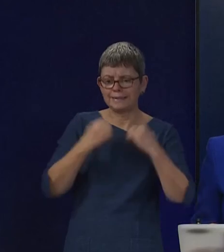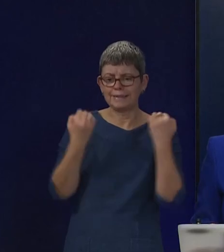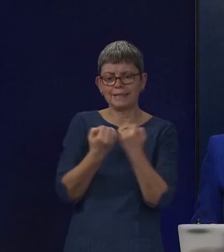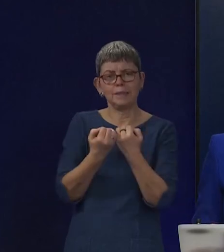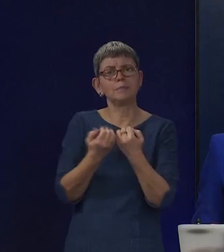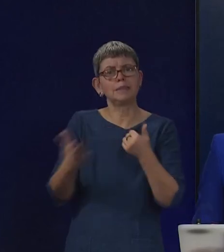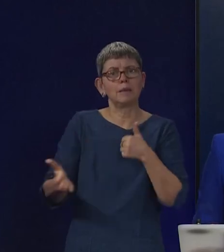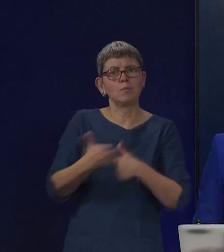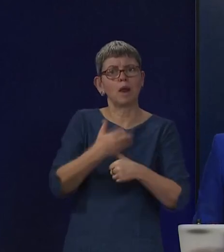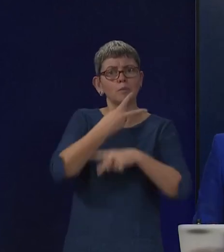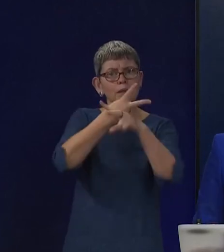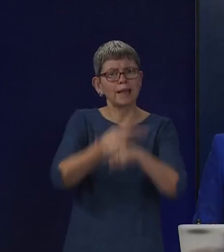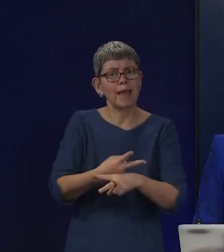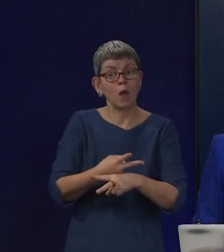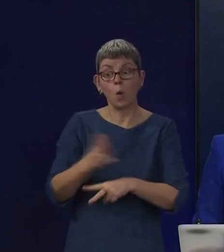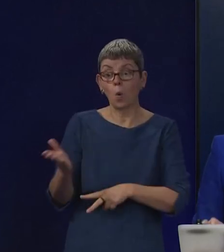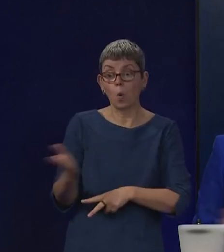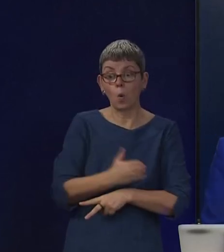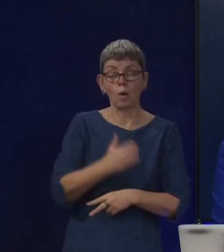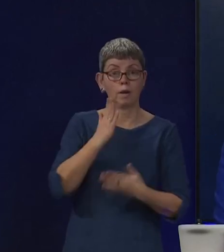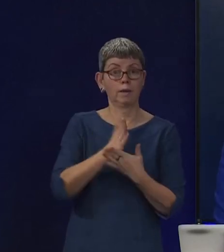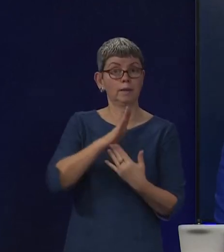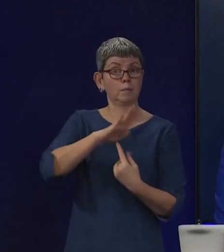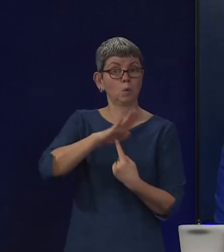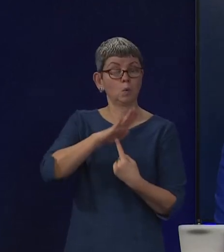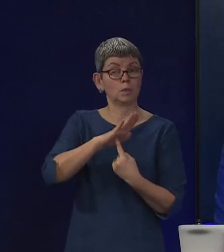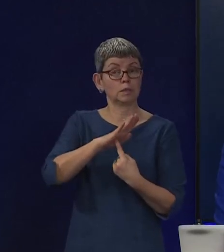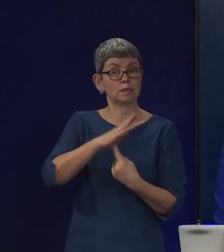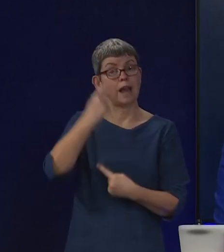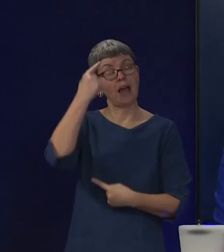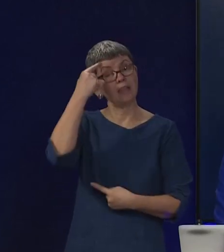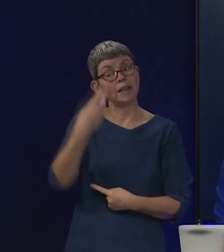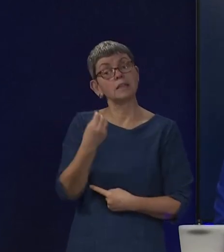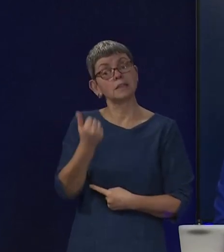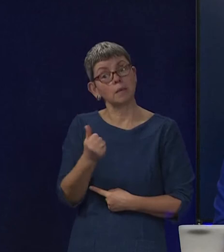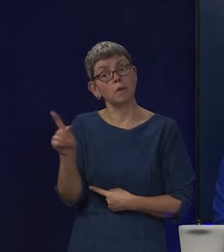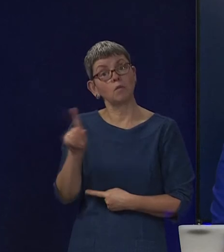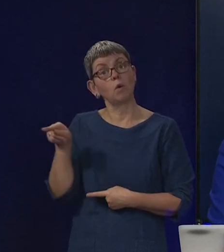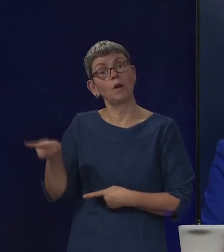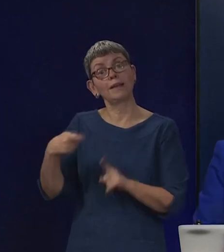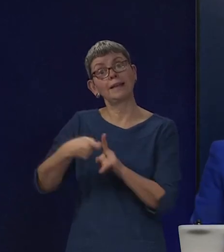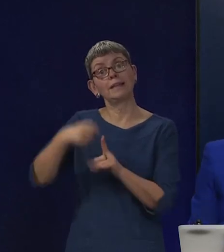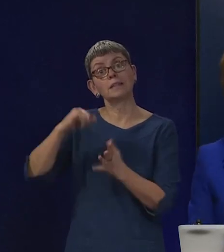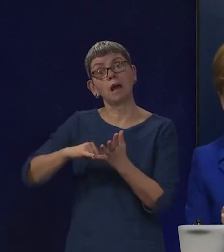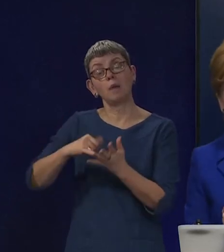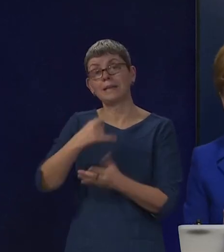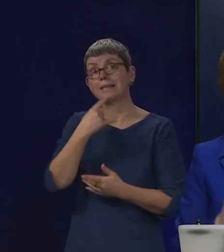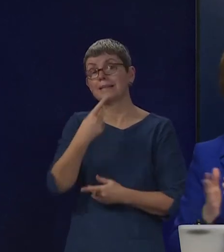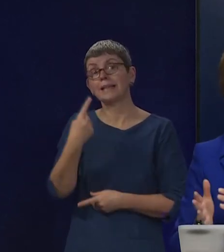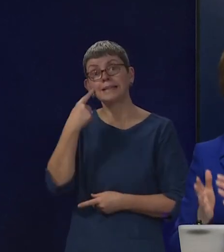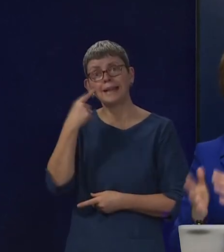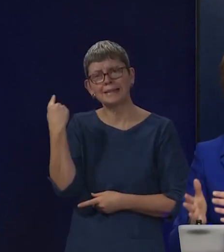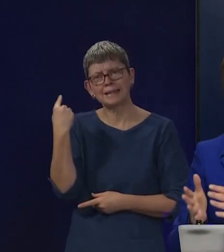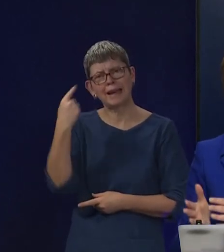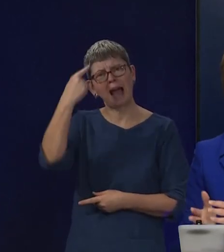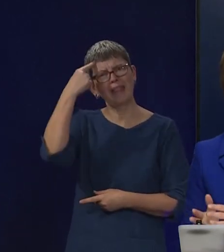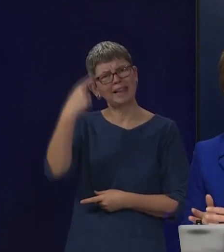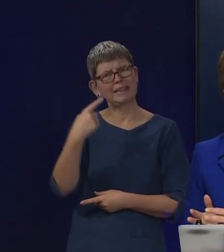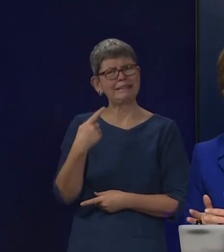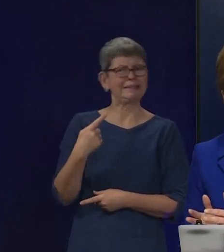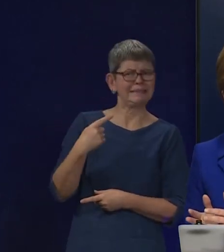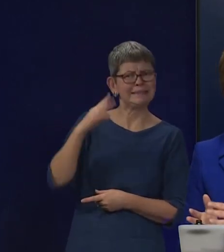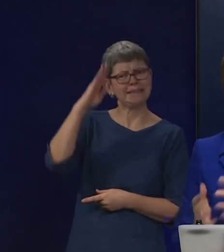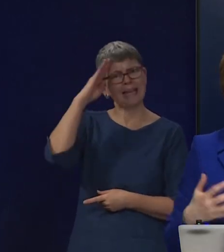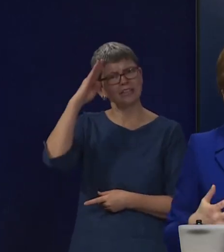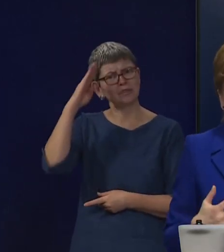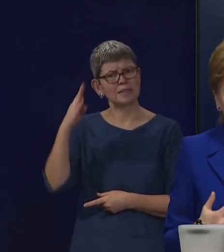of that is important. I think some of what he was saying yesterday was, you know, quite dangerous in respects, and some of the advice he might